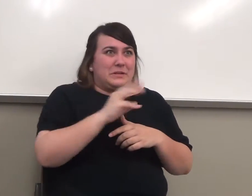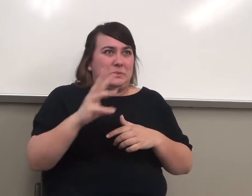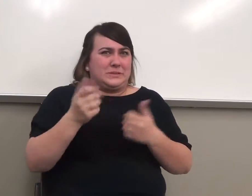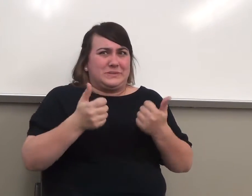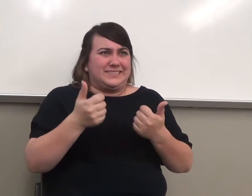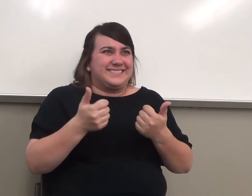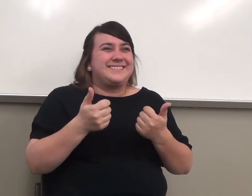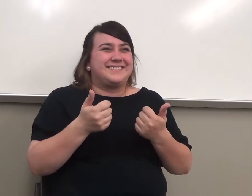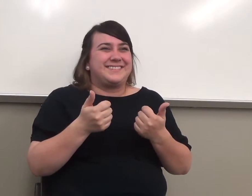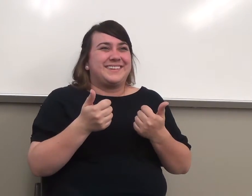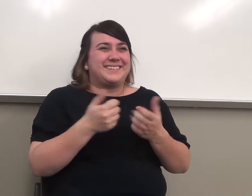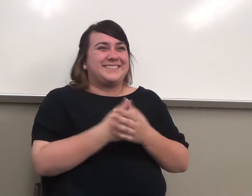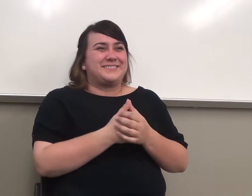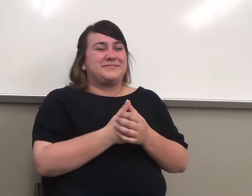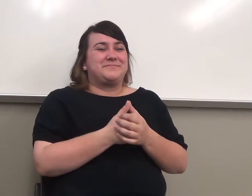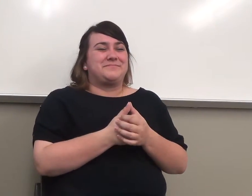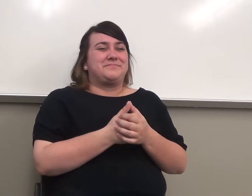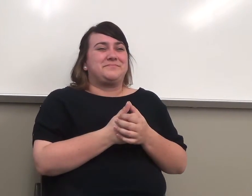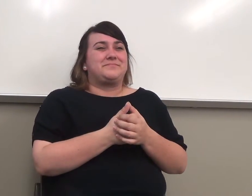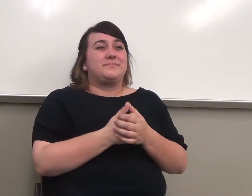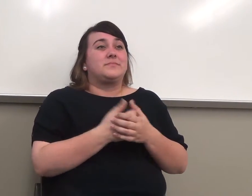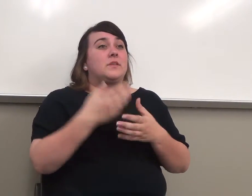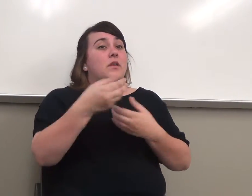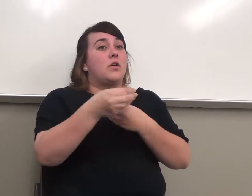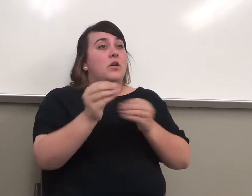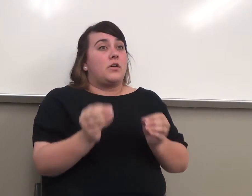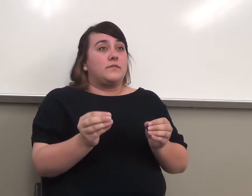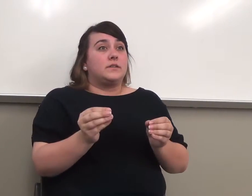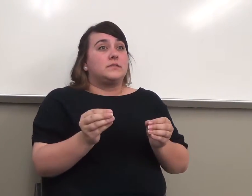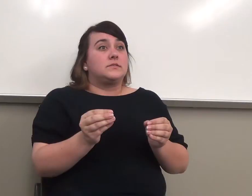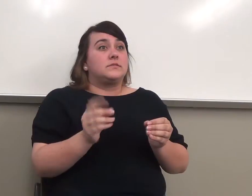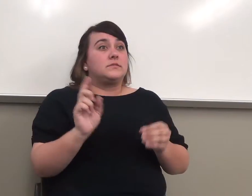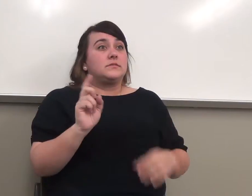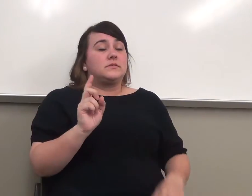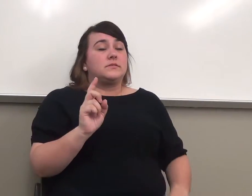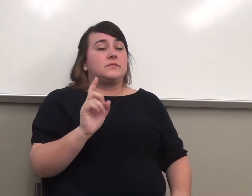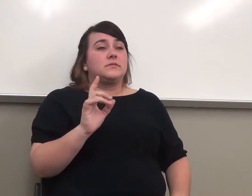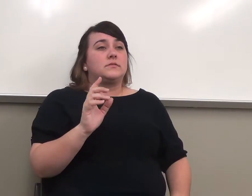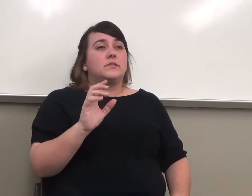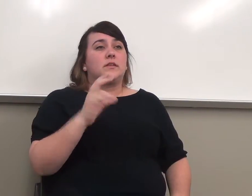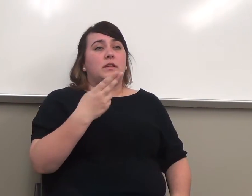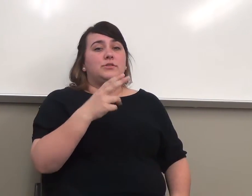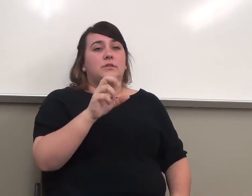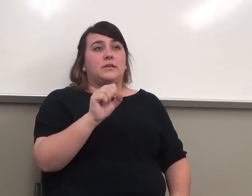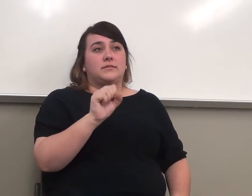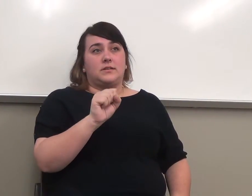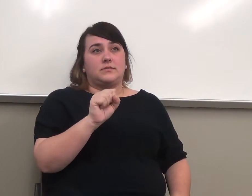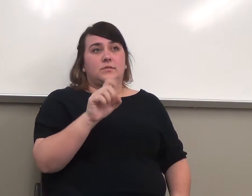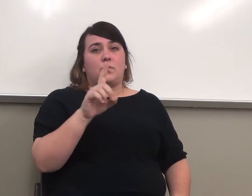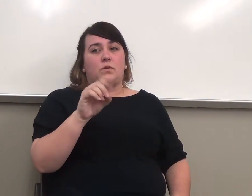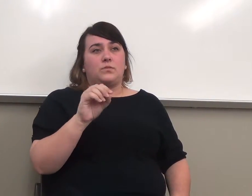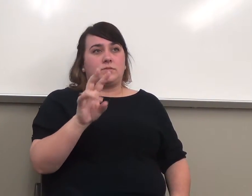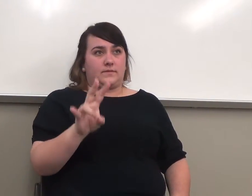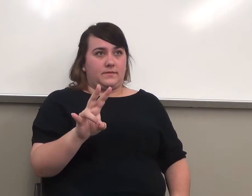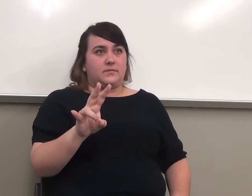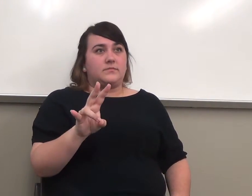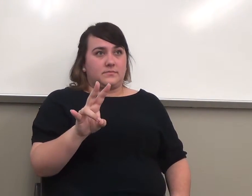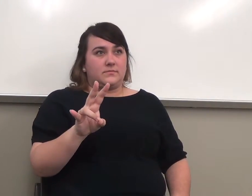Okay. My office is in HSS 107. Where is that?